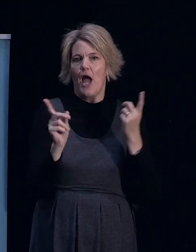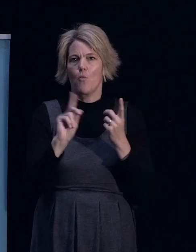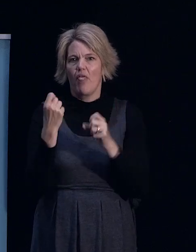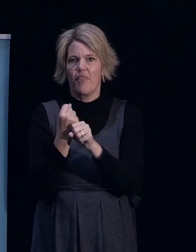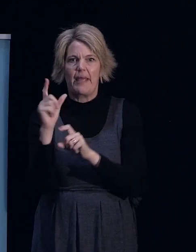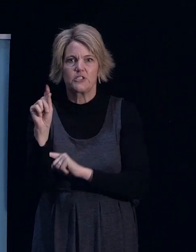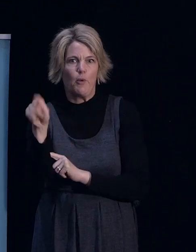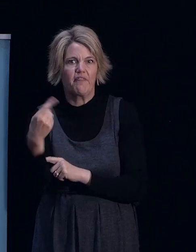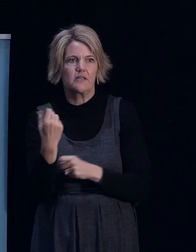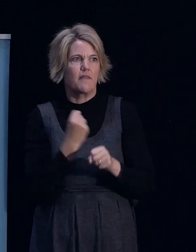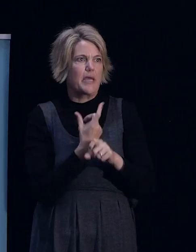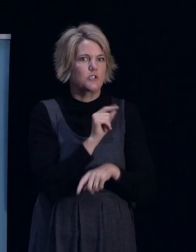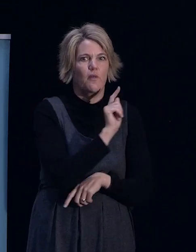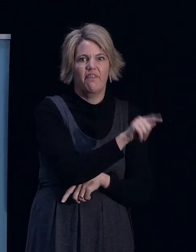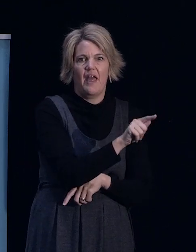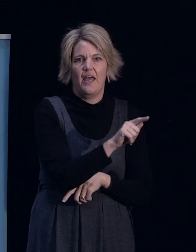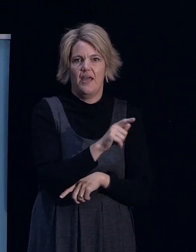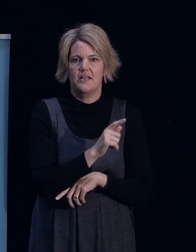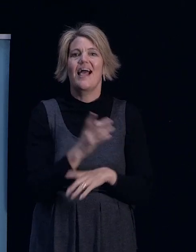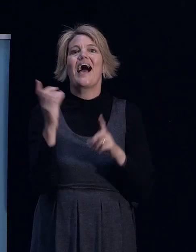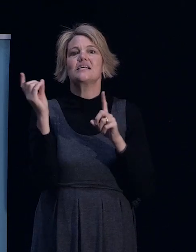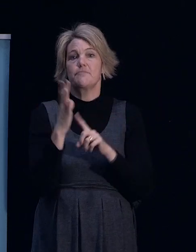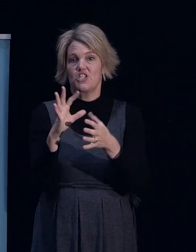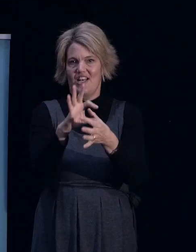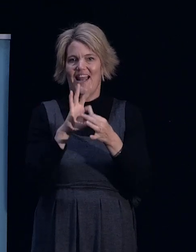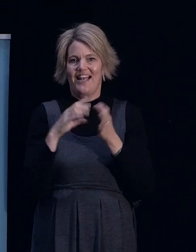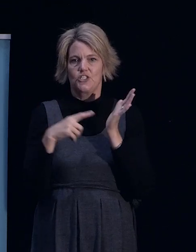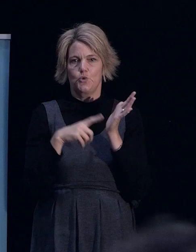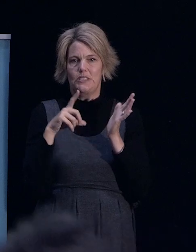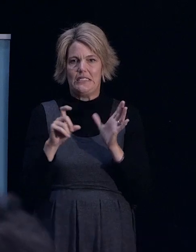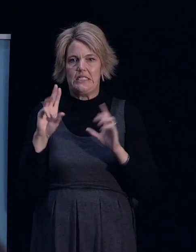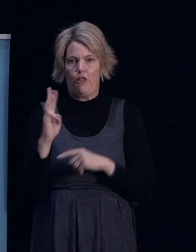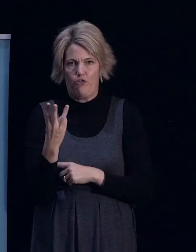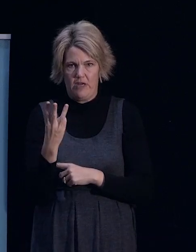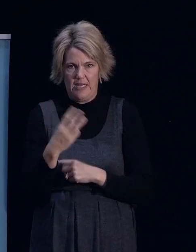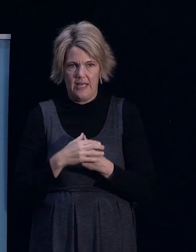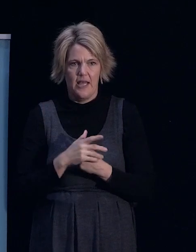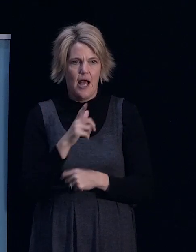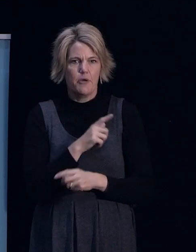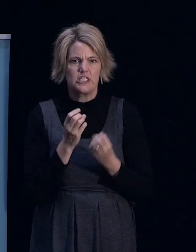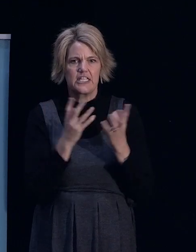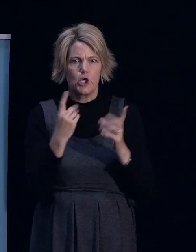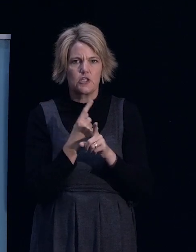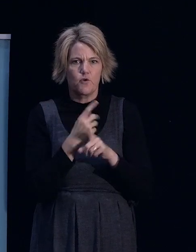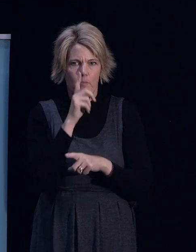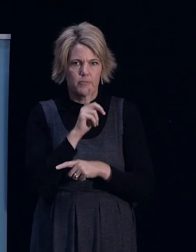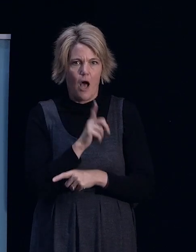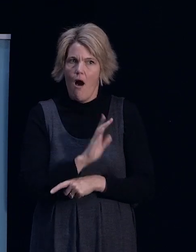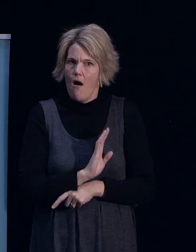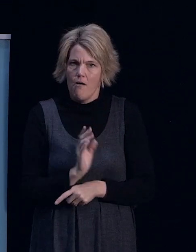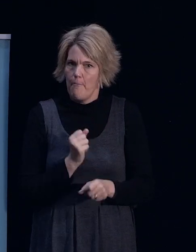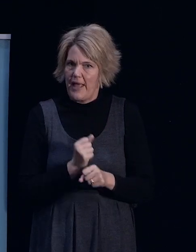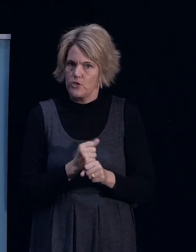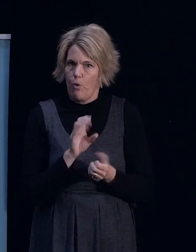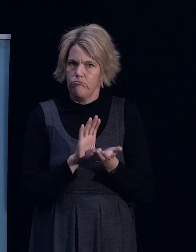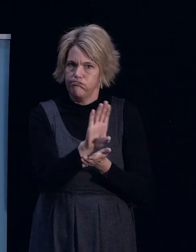aren't doing, particularly in relation to TC3. You know, there's all sorts of talk that banks won't lend in certain places and they